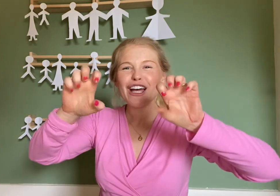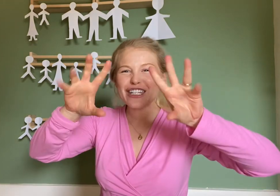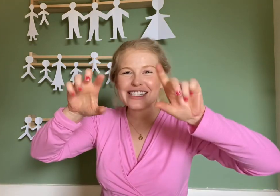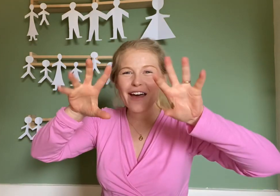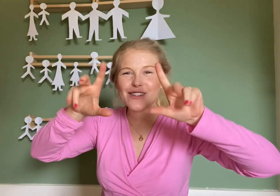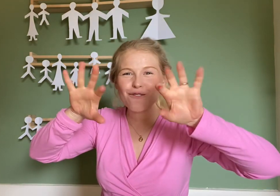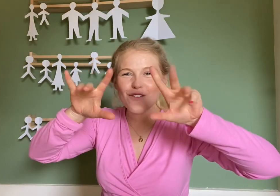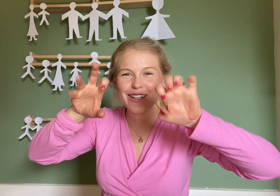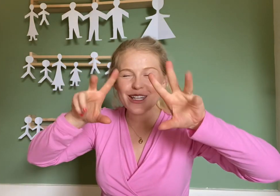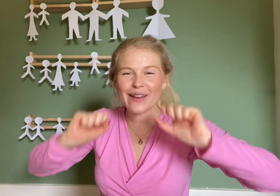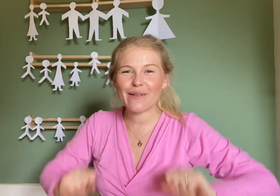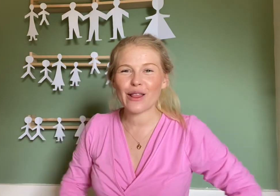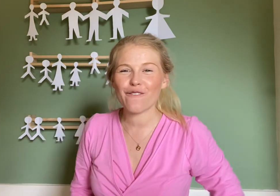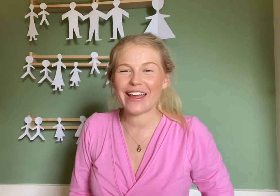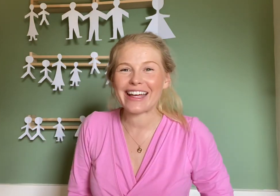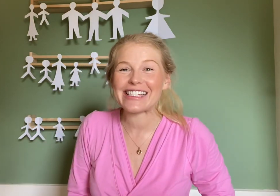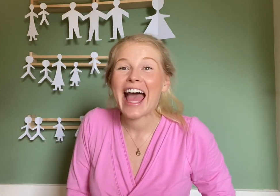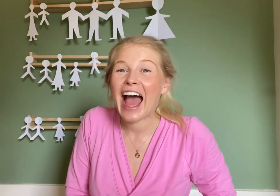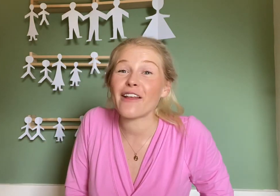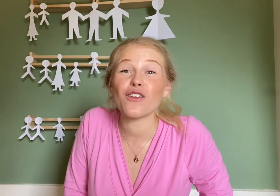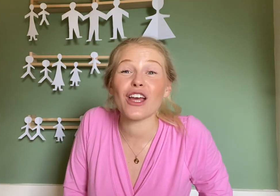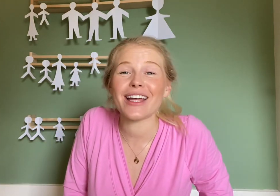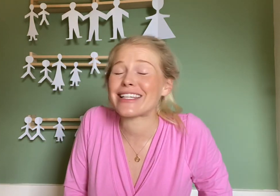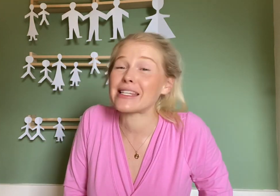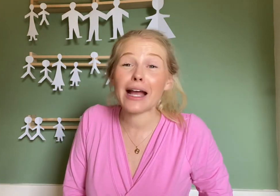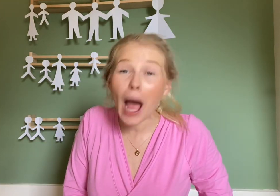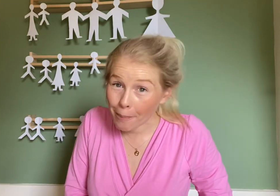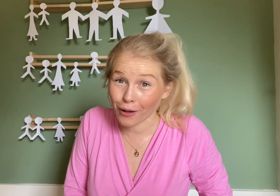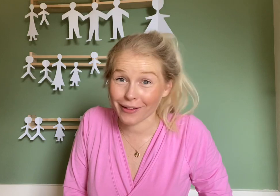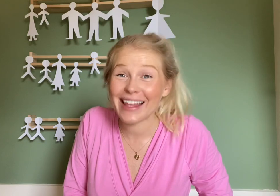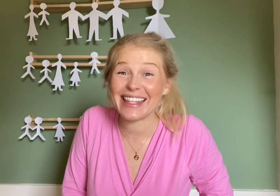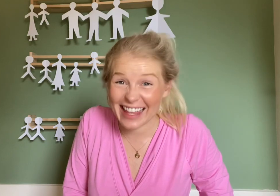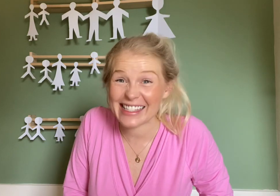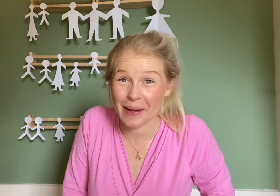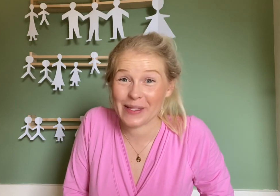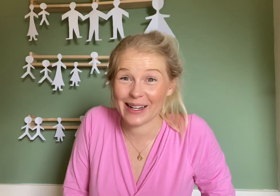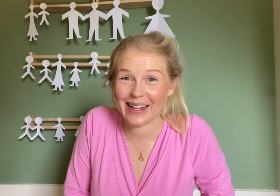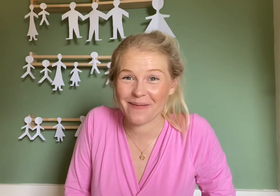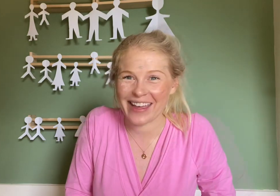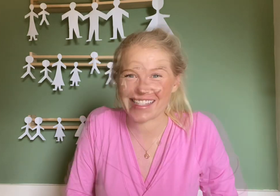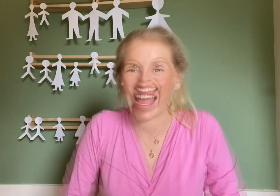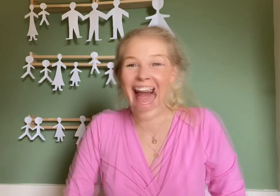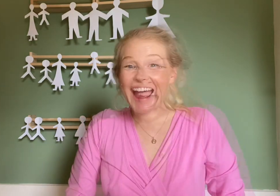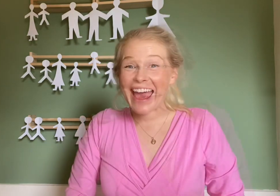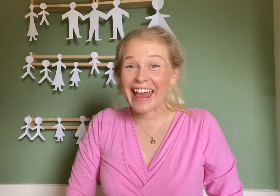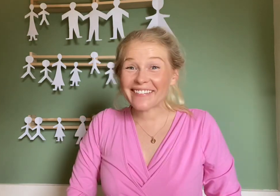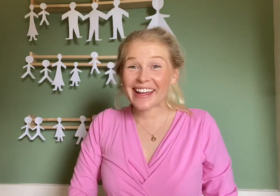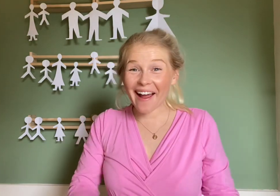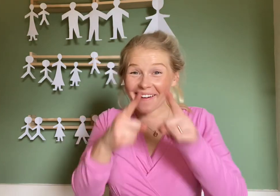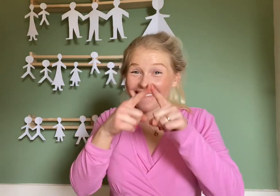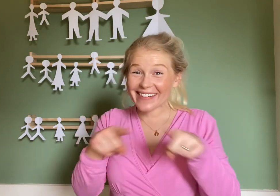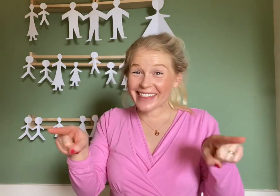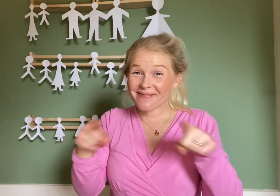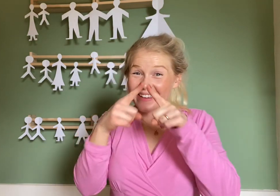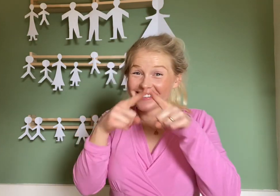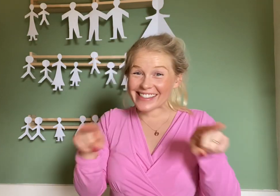Just have some fun doing it with your fingers and if you get just a couple, then that's absolutely amazing. Here we go with the music.